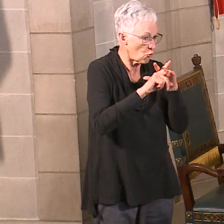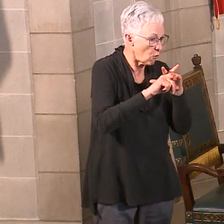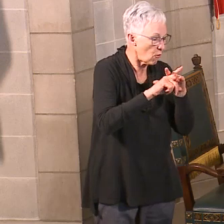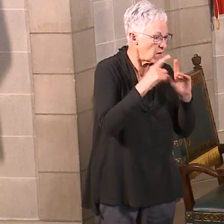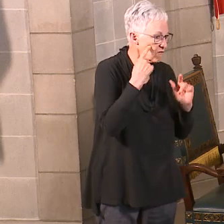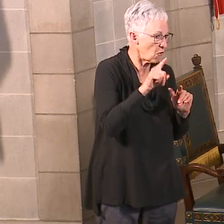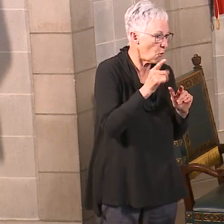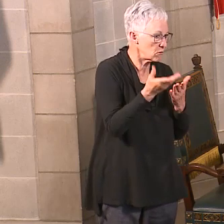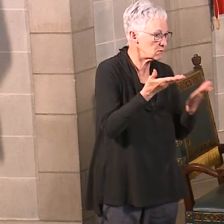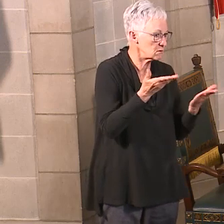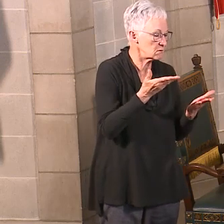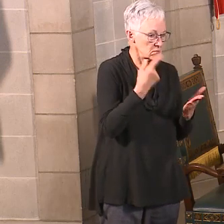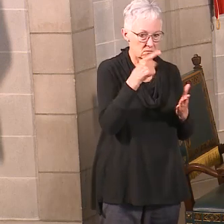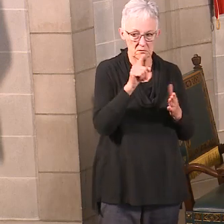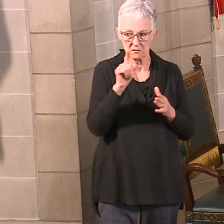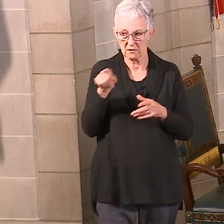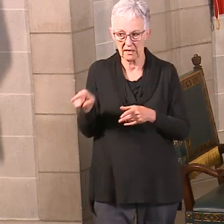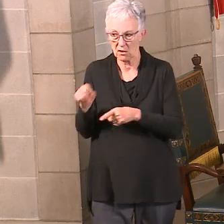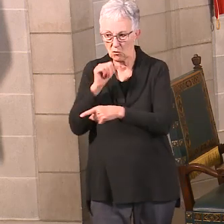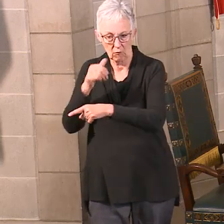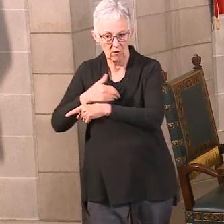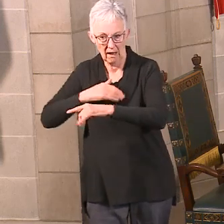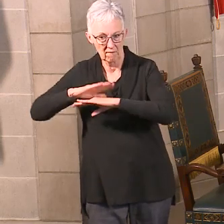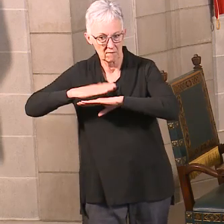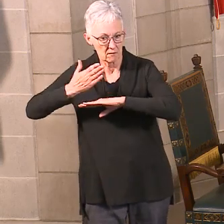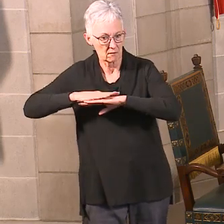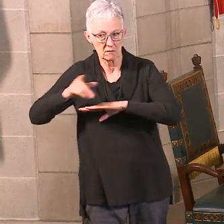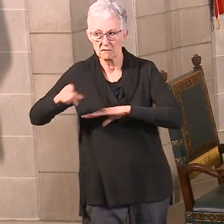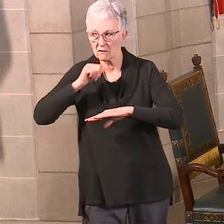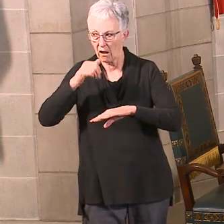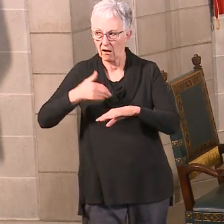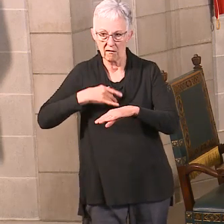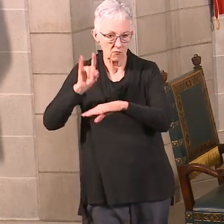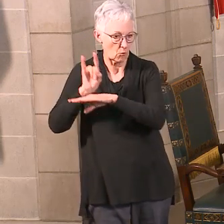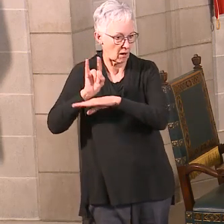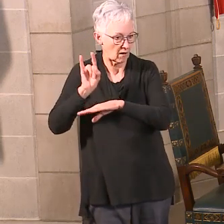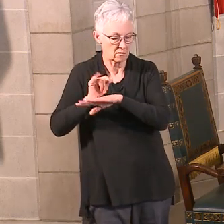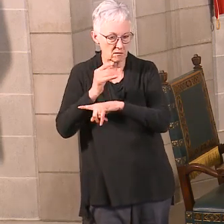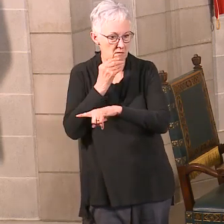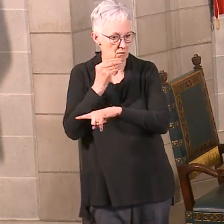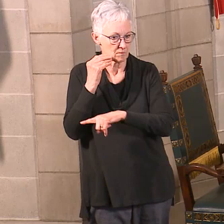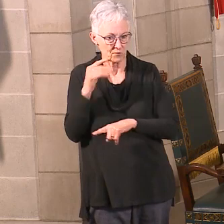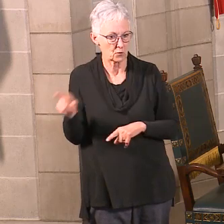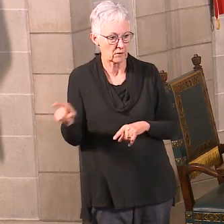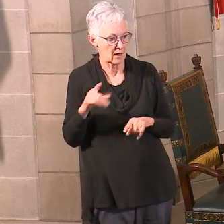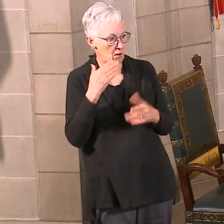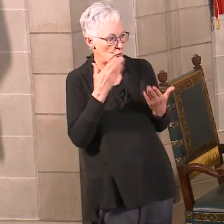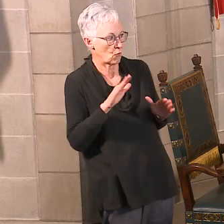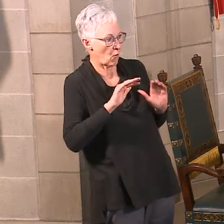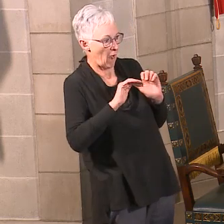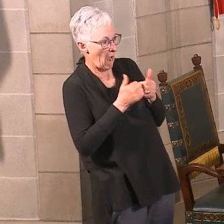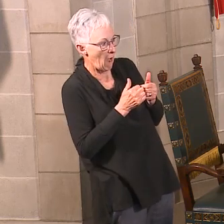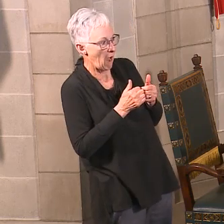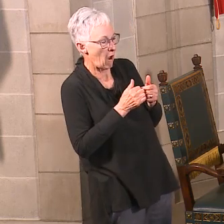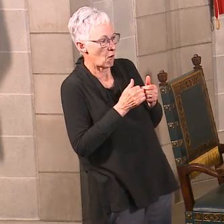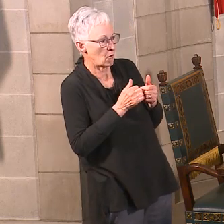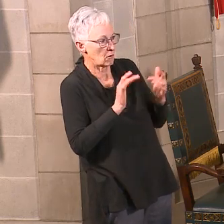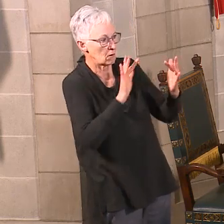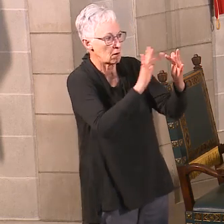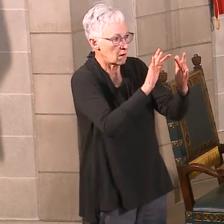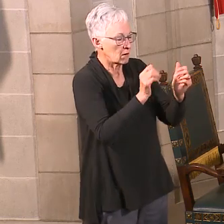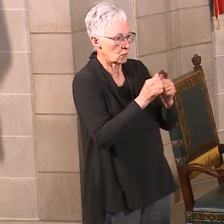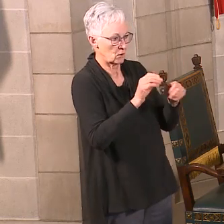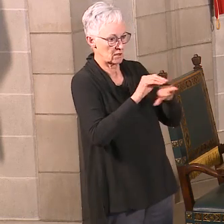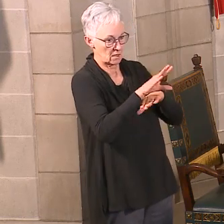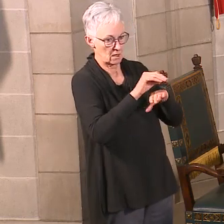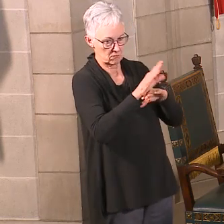with lower incomes that don't have access to the technology that can use those services. The residential services, they've had to